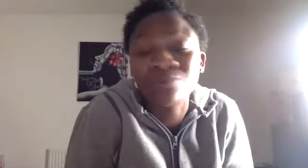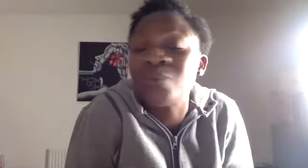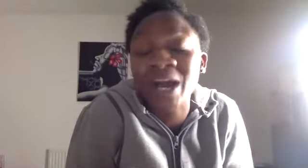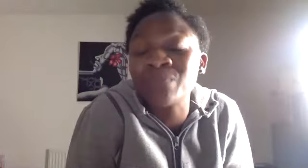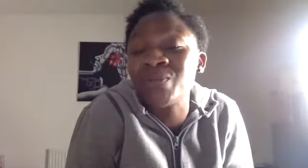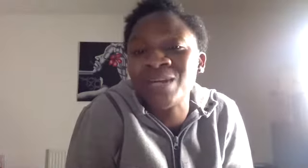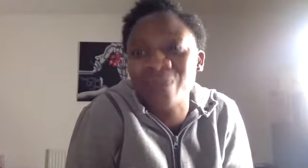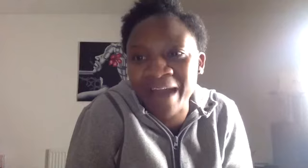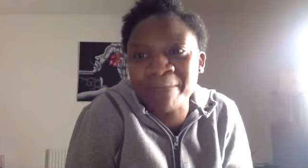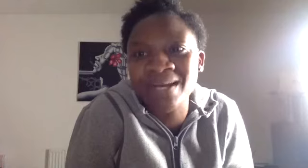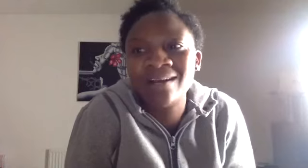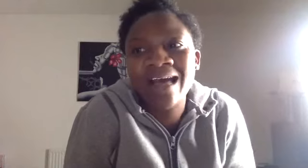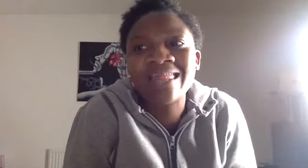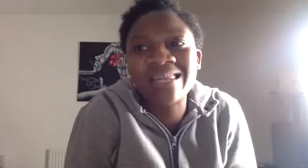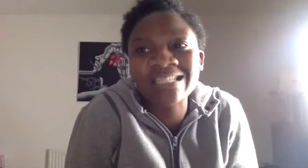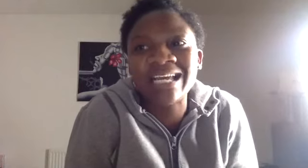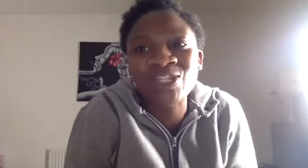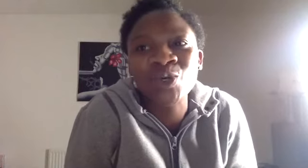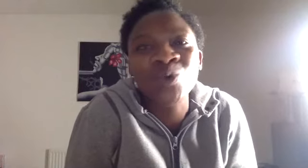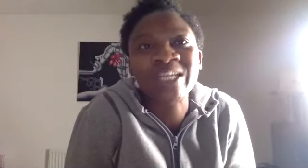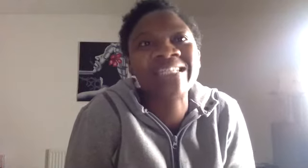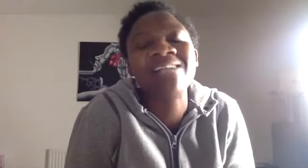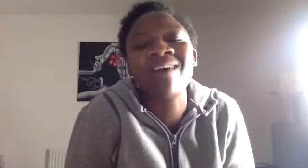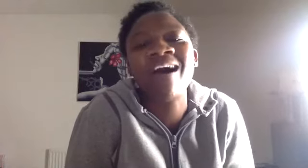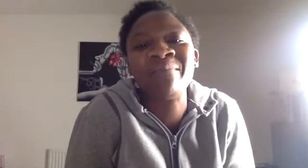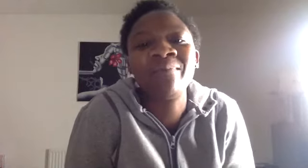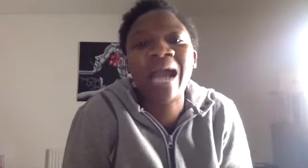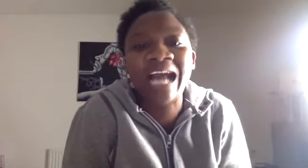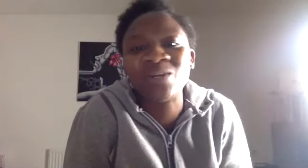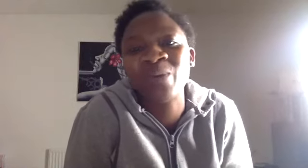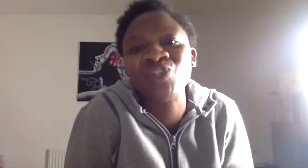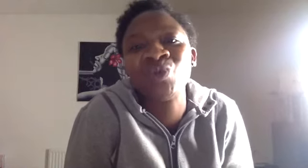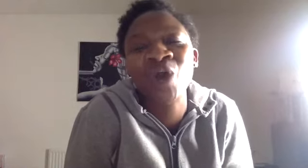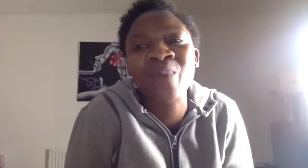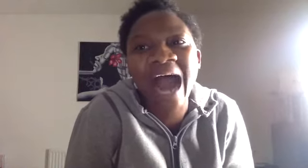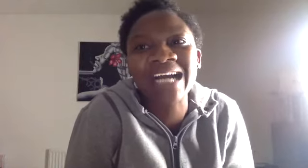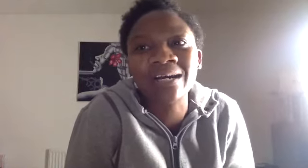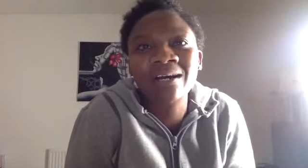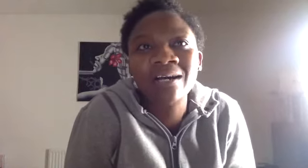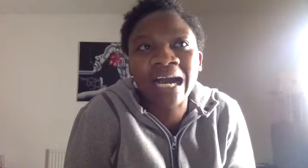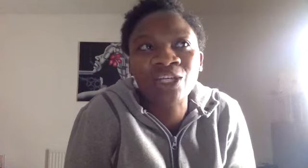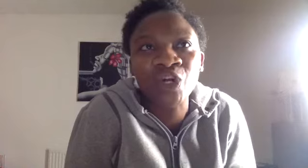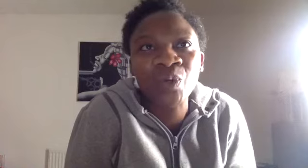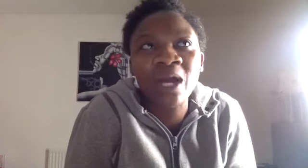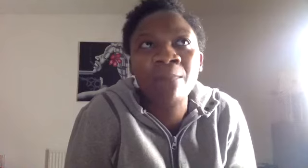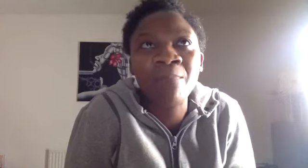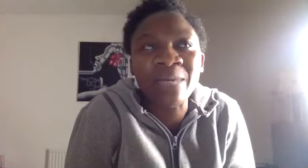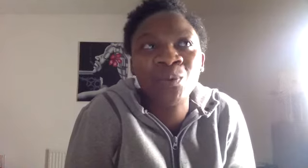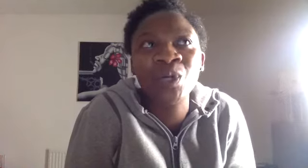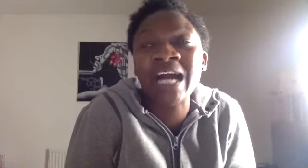to help to heal them. This is your reset time. And when you go back, you know, people like